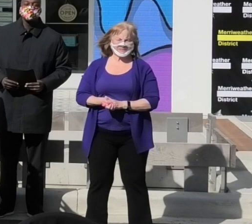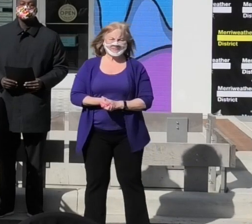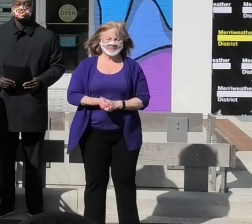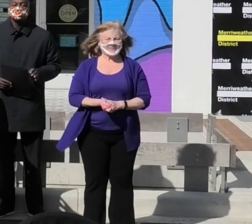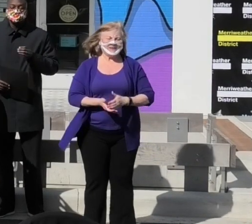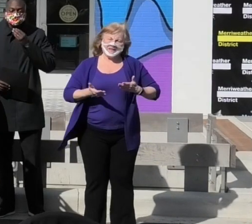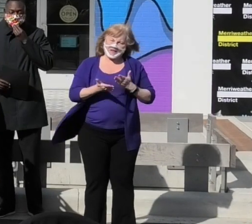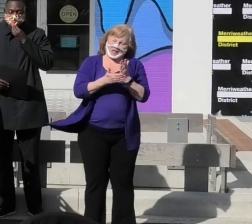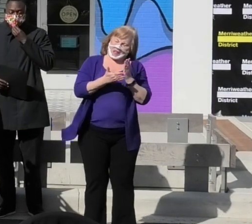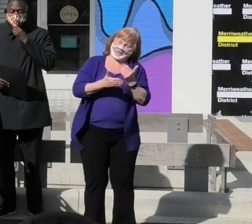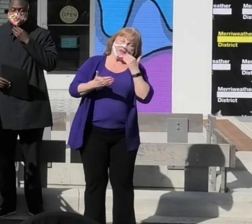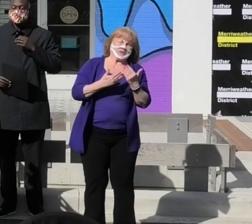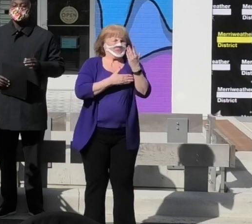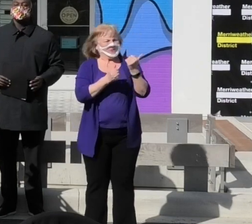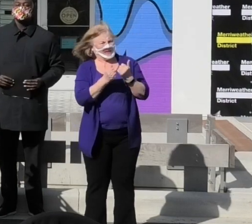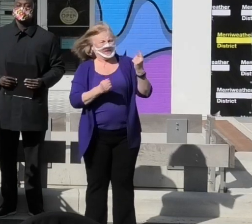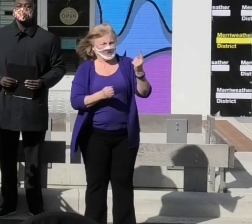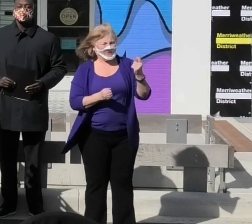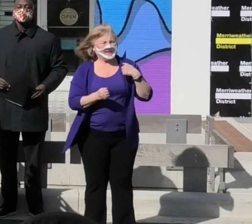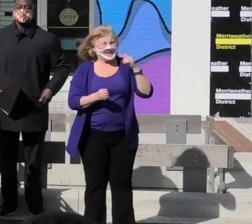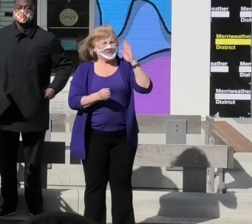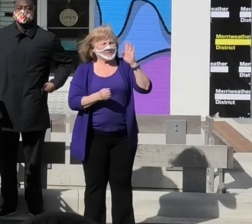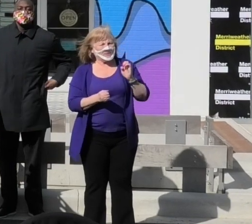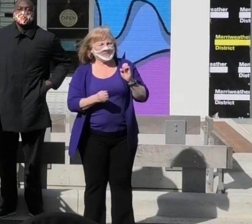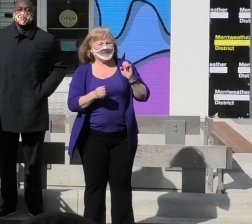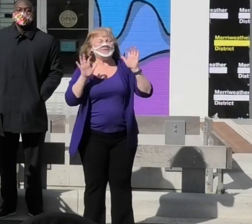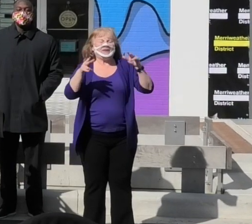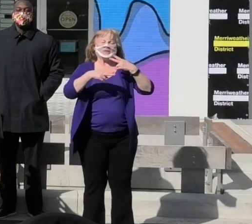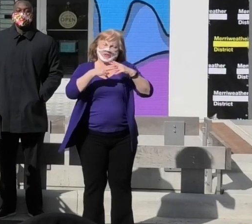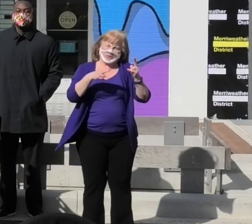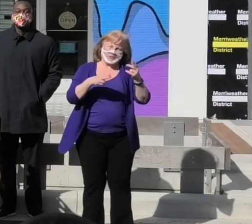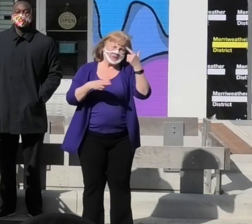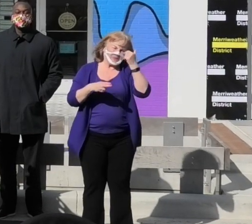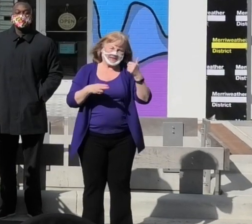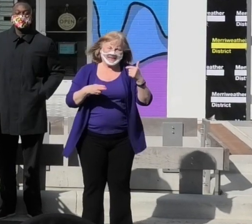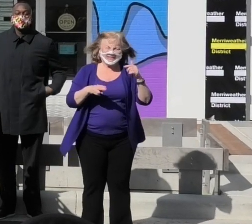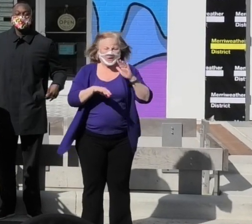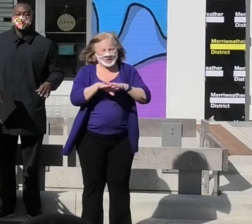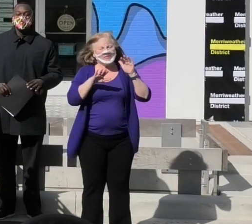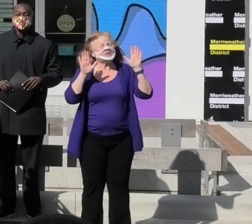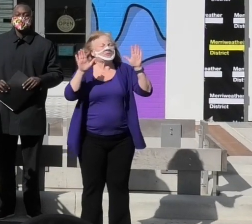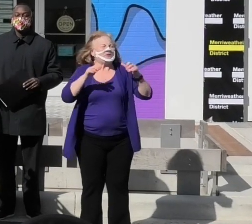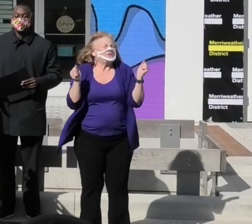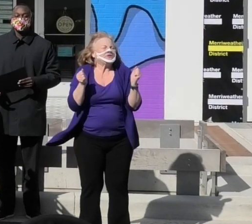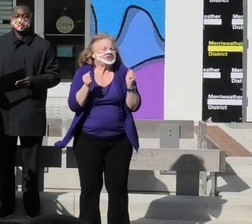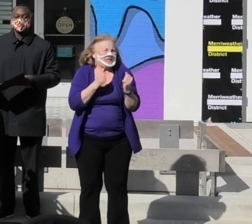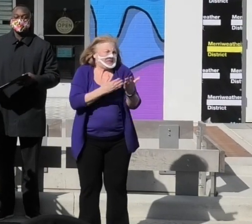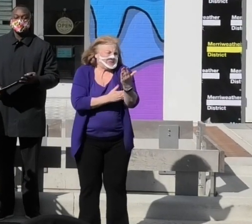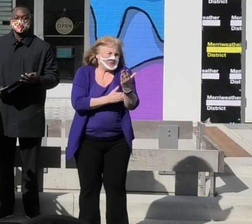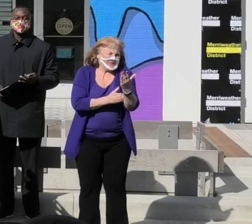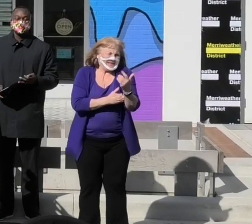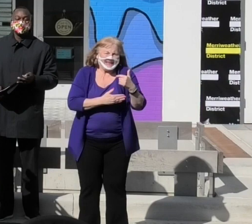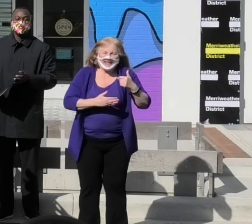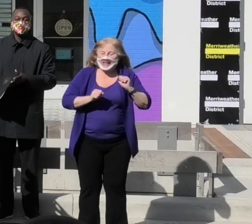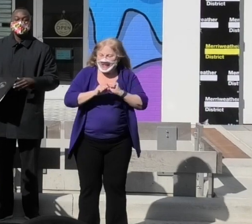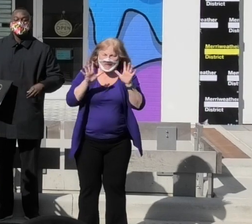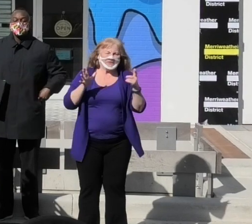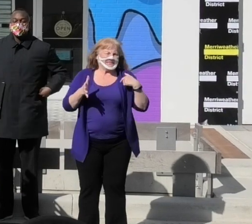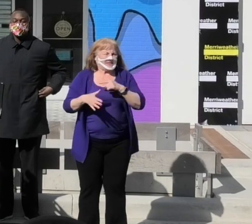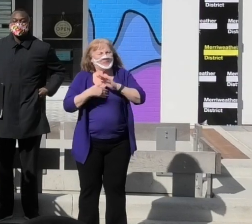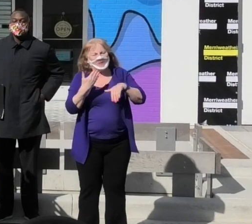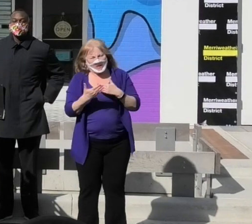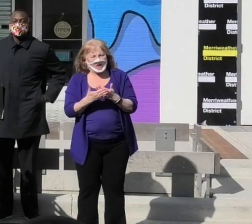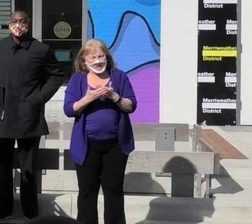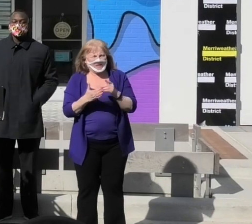All right, good morning, everybody. I will be incredibly brief because on this wonderfully chilly morning, obviously we